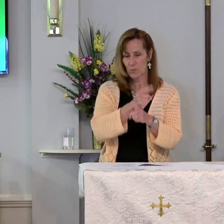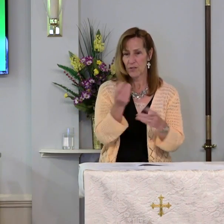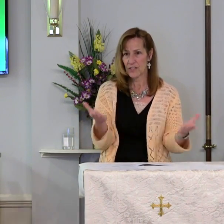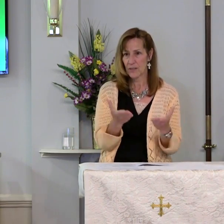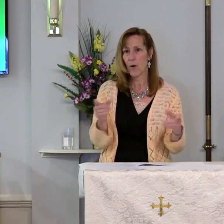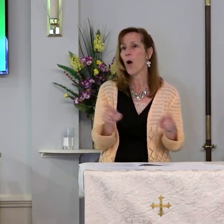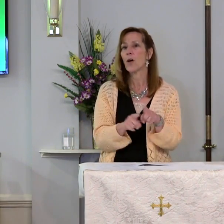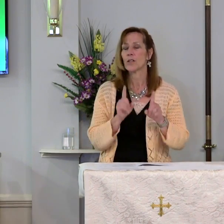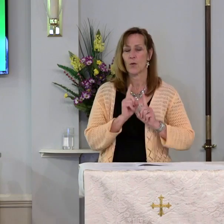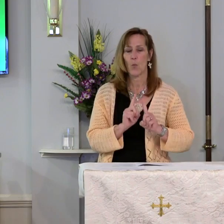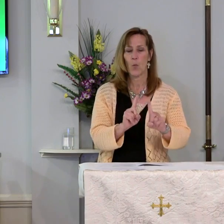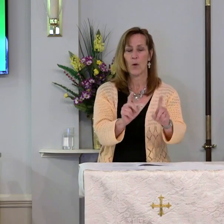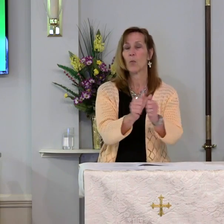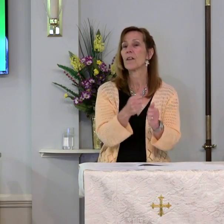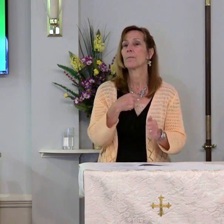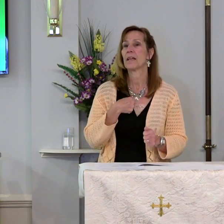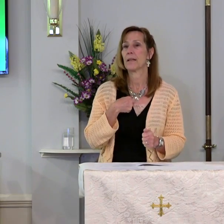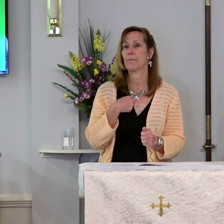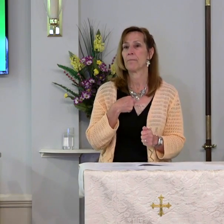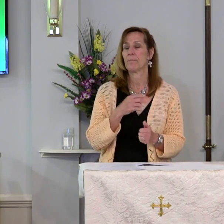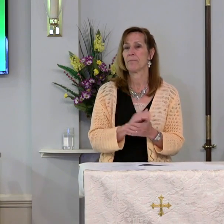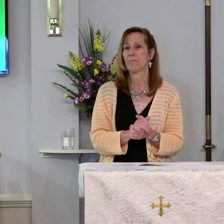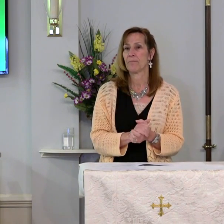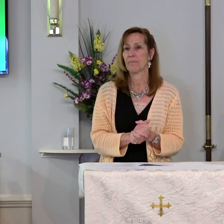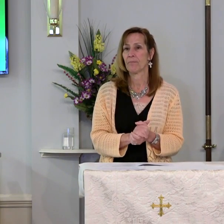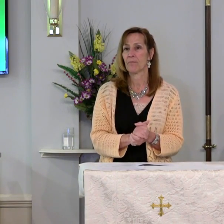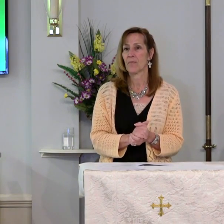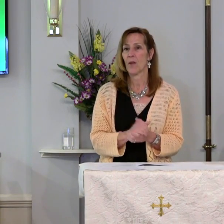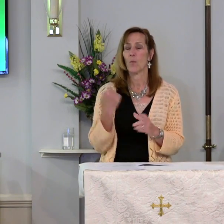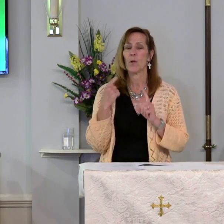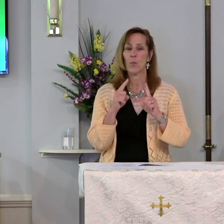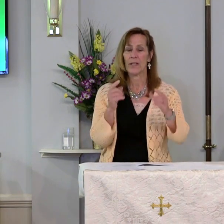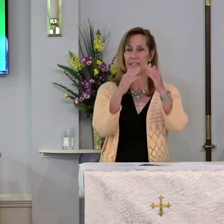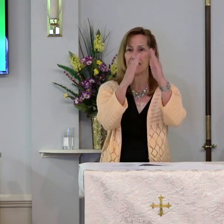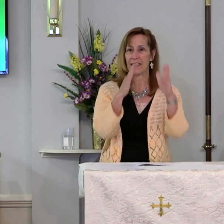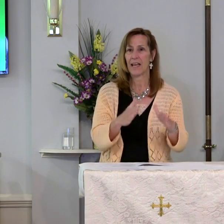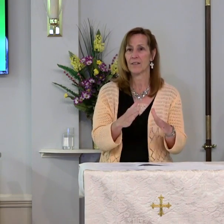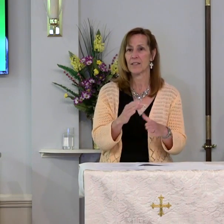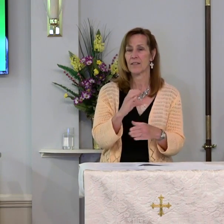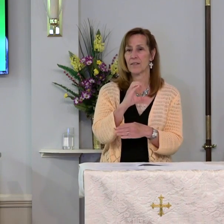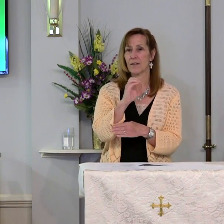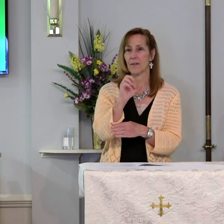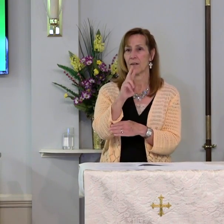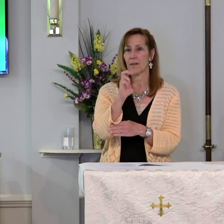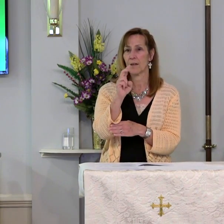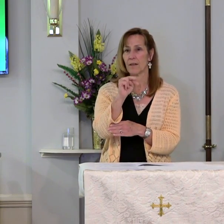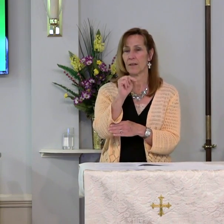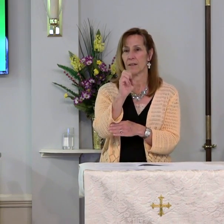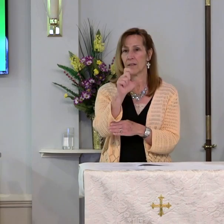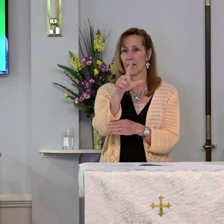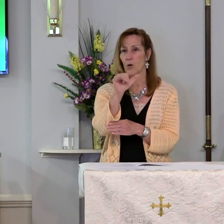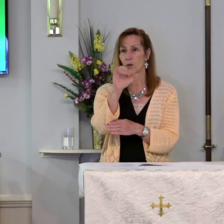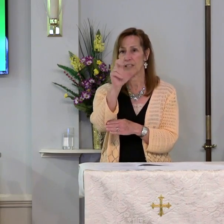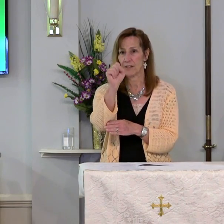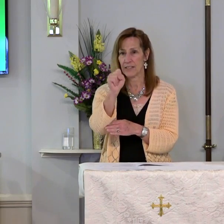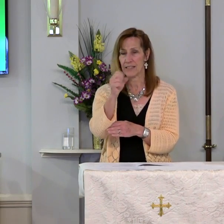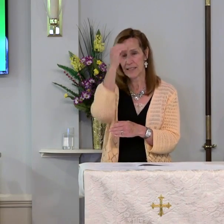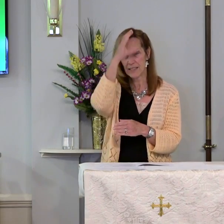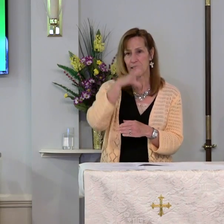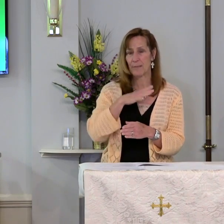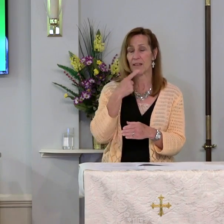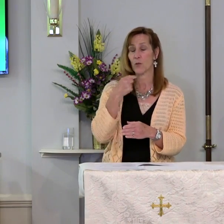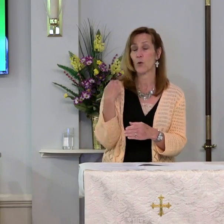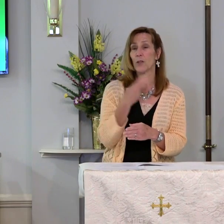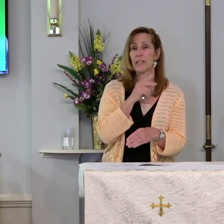also went with me. We went to the house of Cornelius. Cornelius